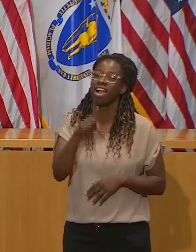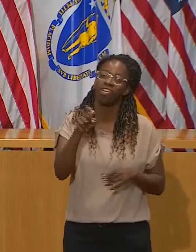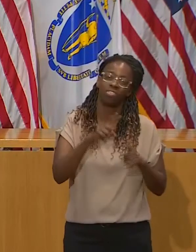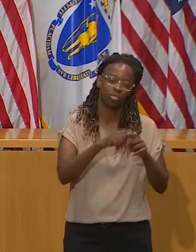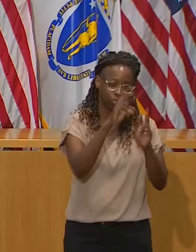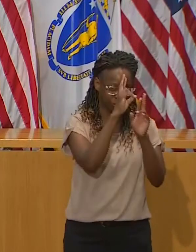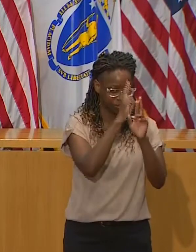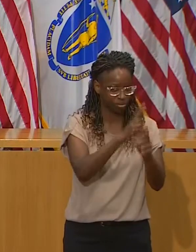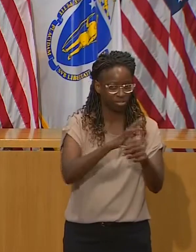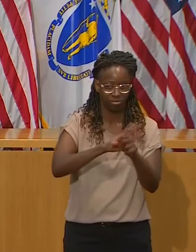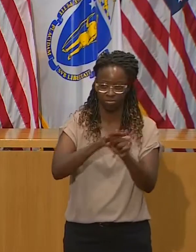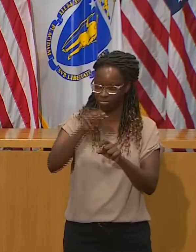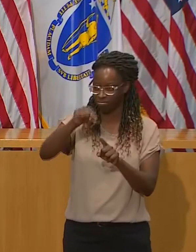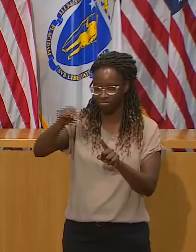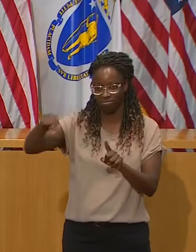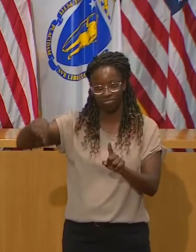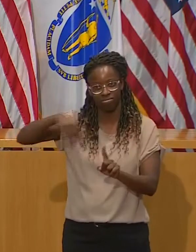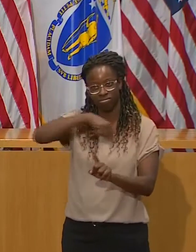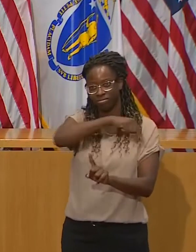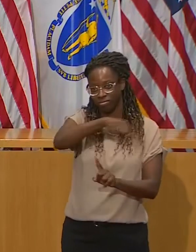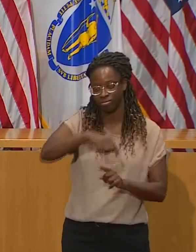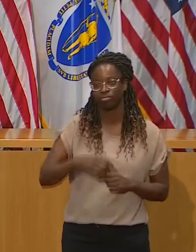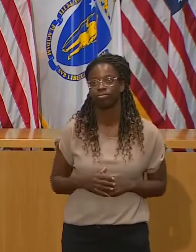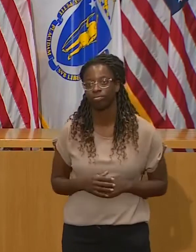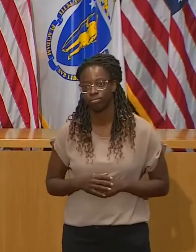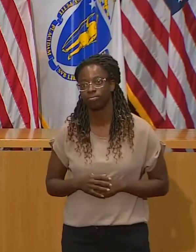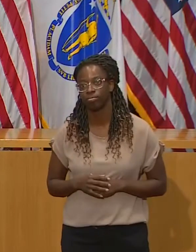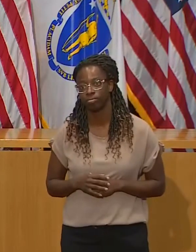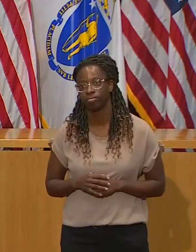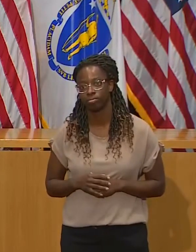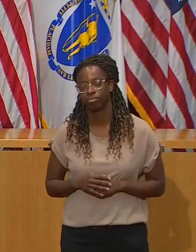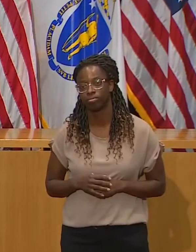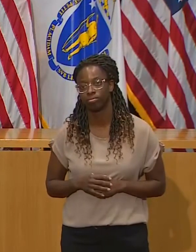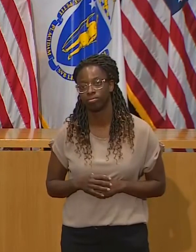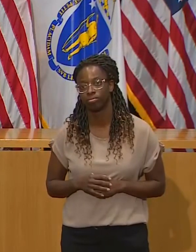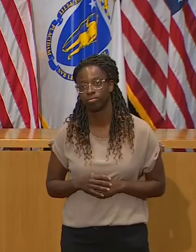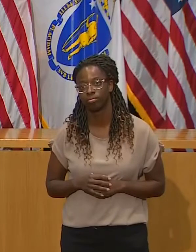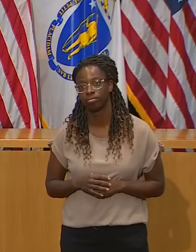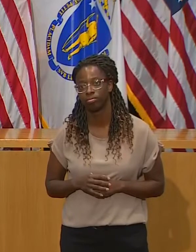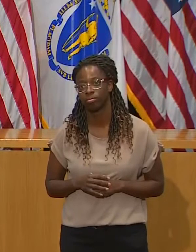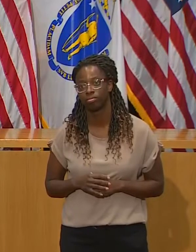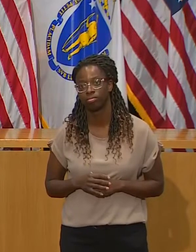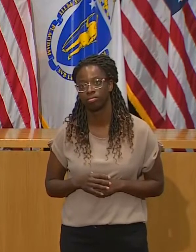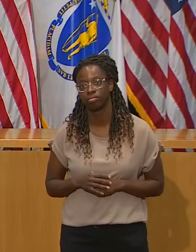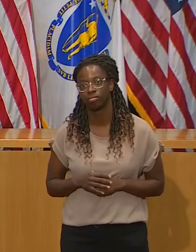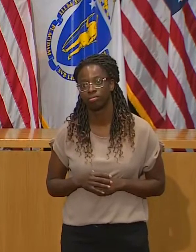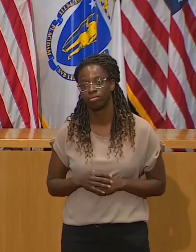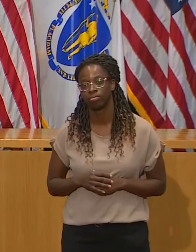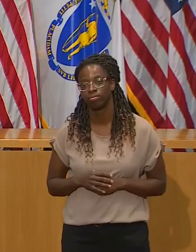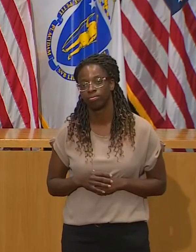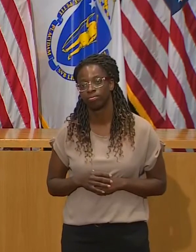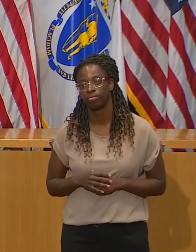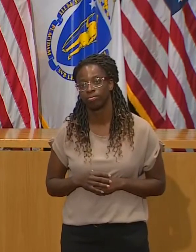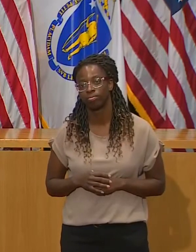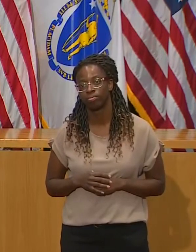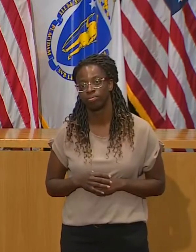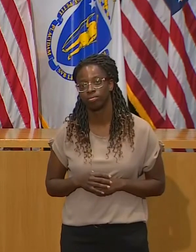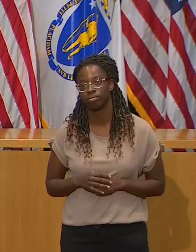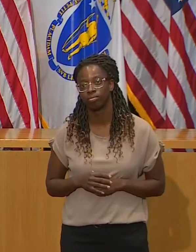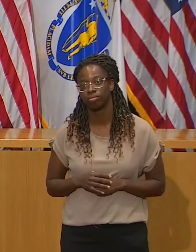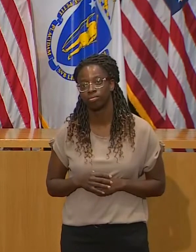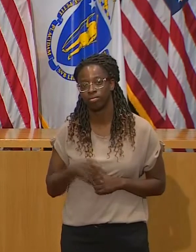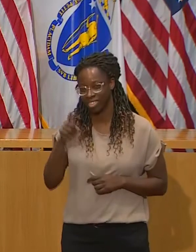group stuff and all the rest that have to do with things like people's ability to work. All right. Right now, work for the most part